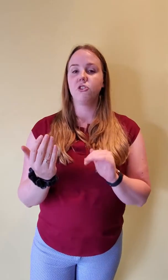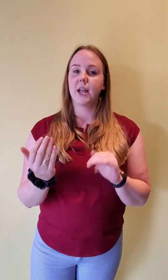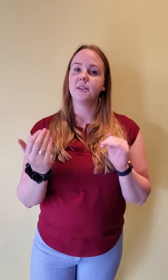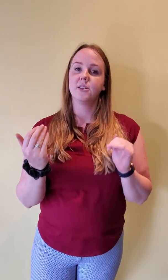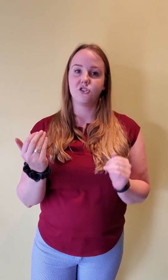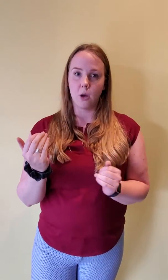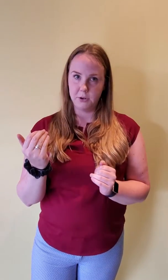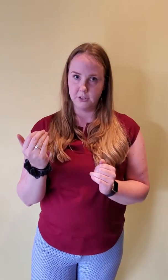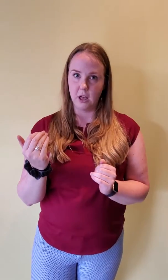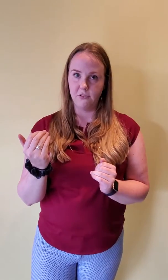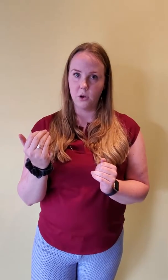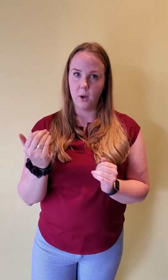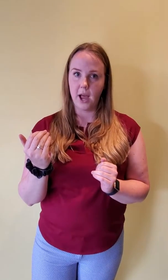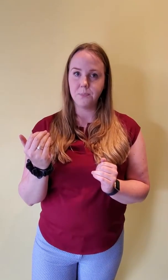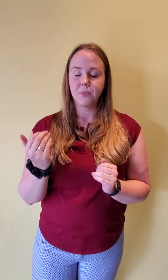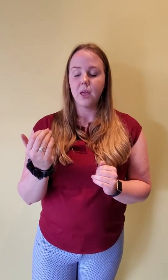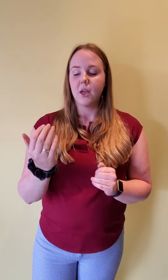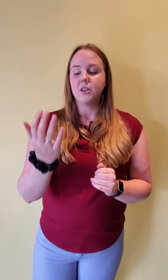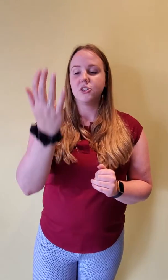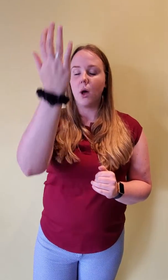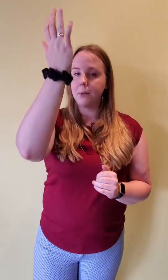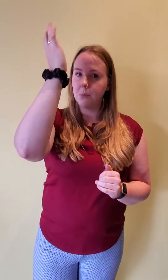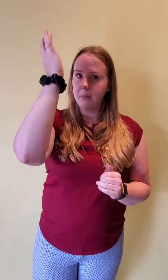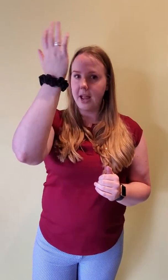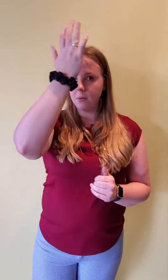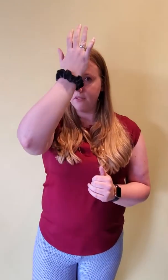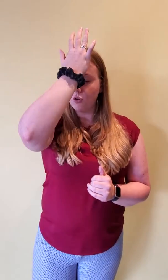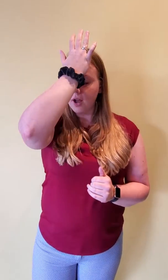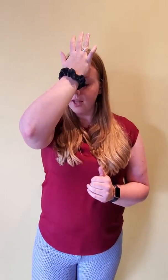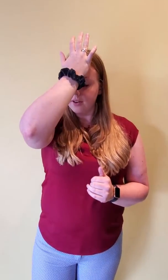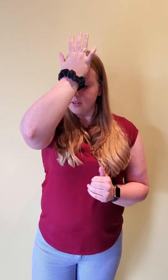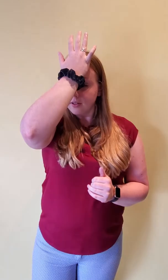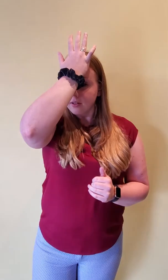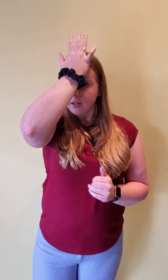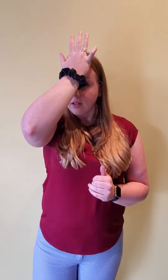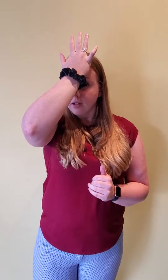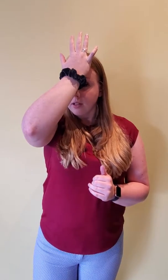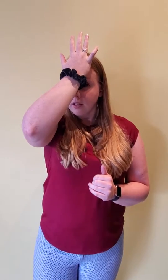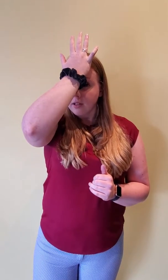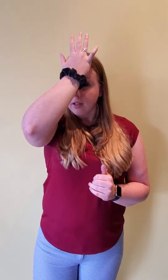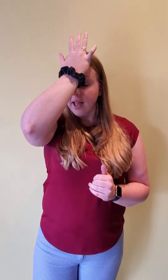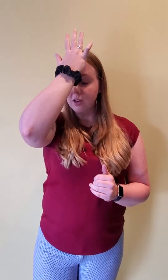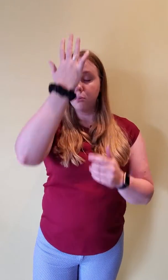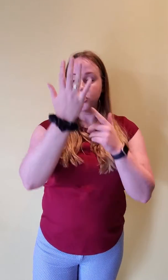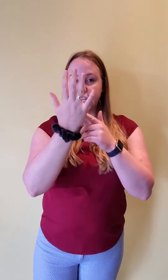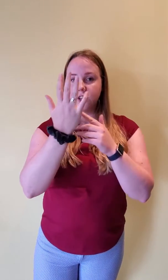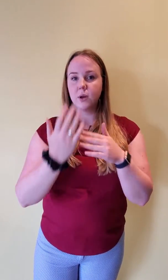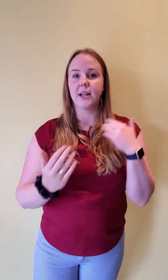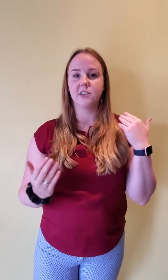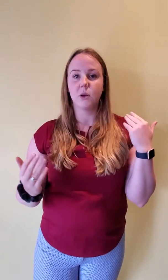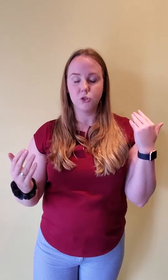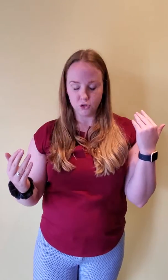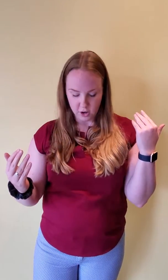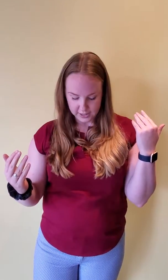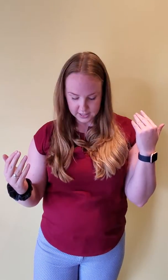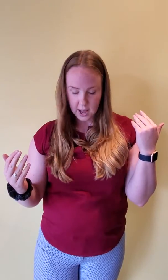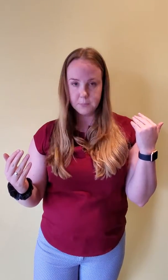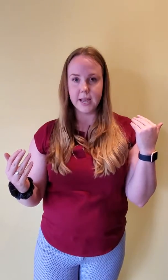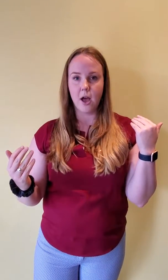your hand to stop yourself. Okay so I'm gonna put my hand on my forehead and push into it as if I was trying to come down